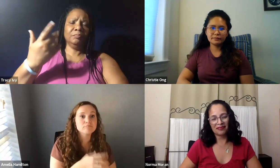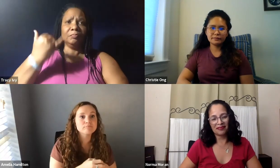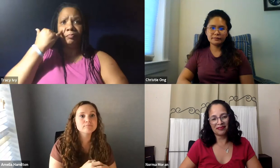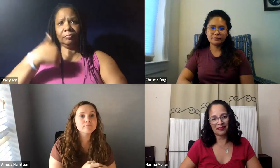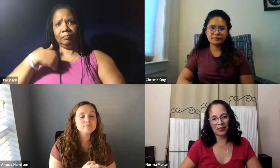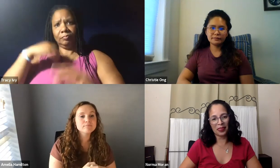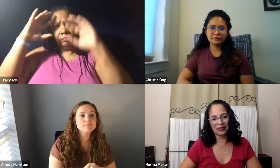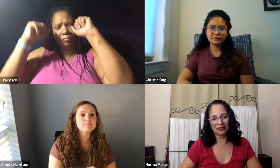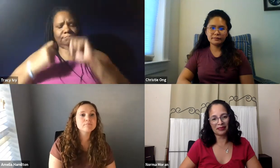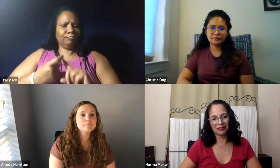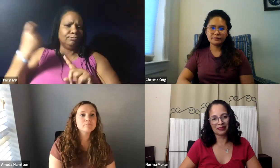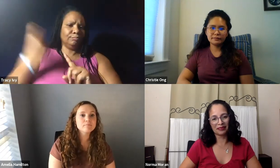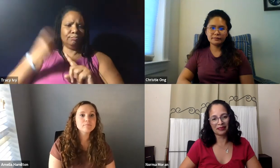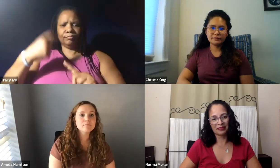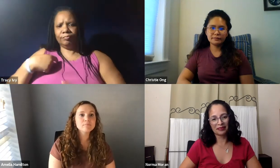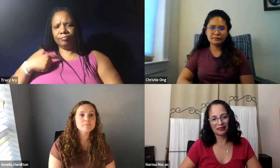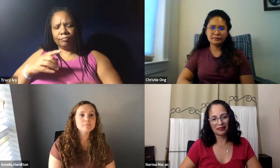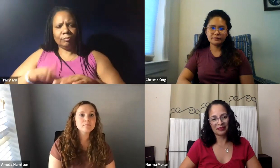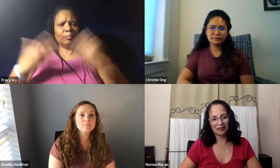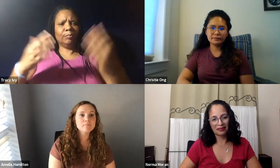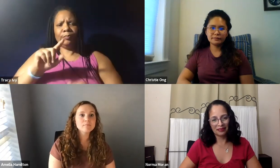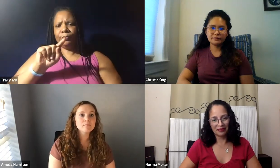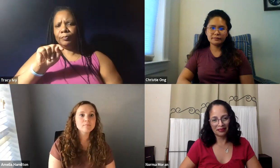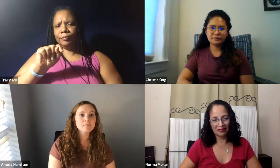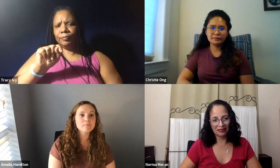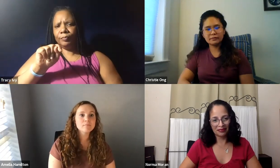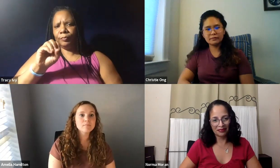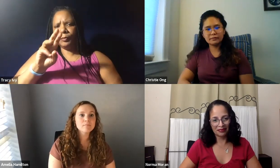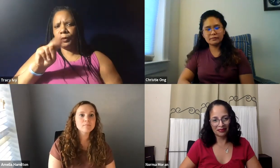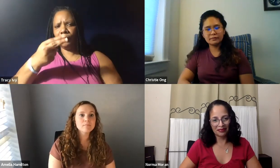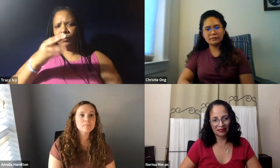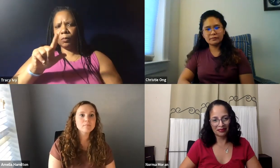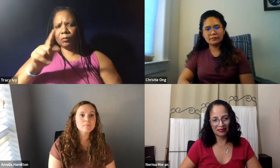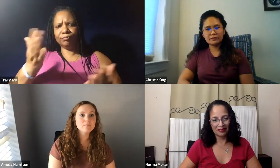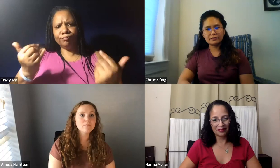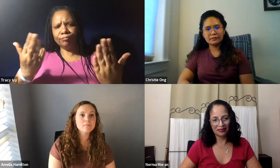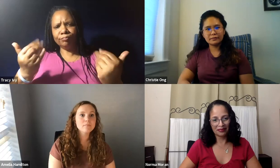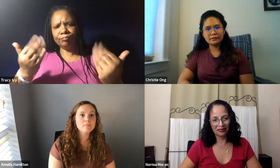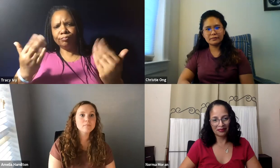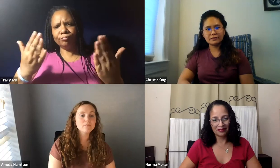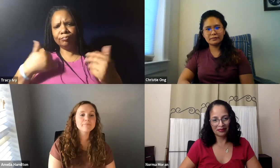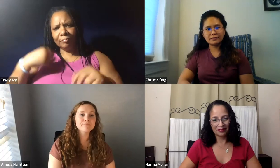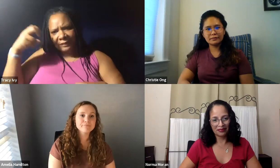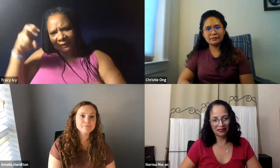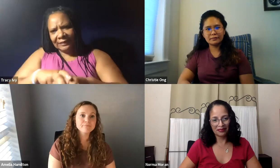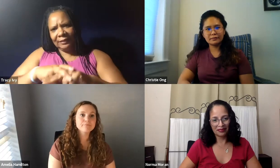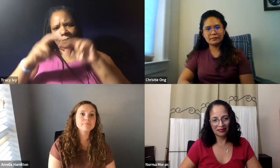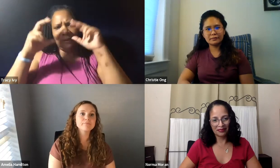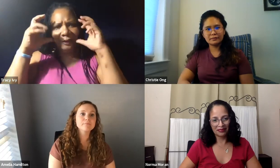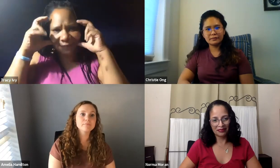Tracy? I think if I were president, first thing I would do would be to host a town hall.